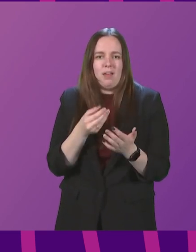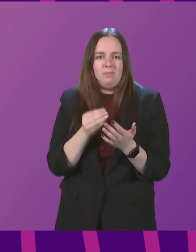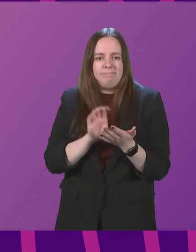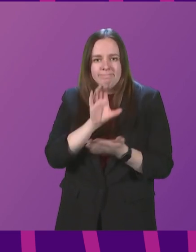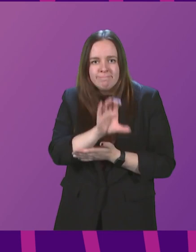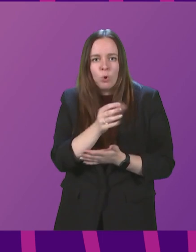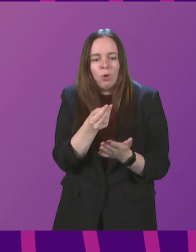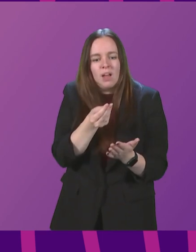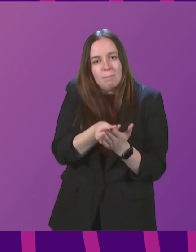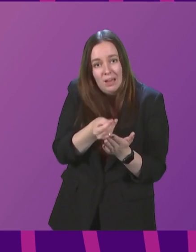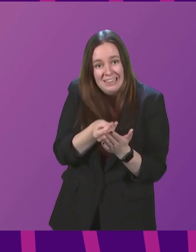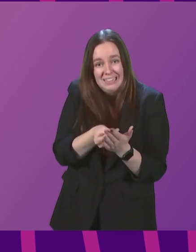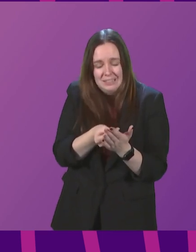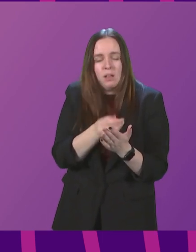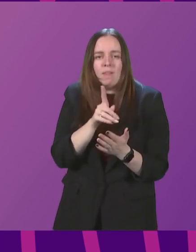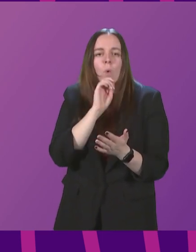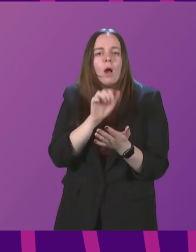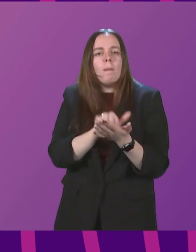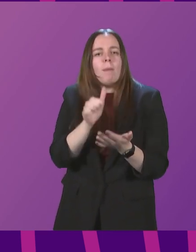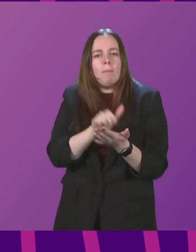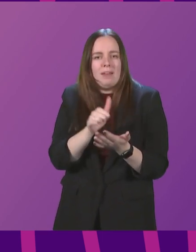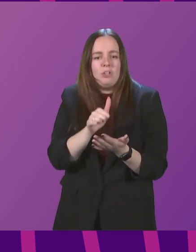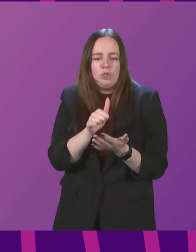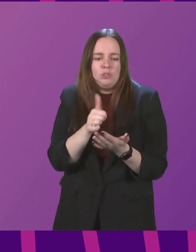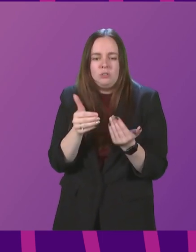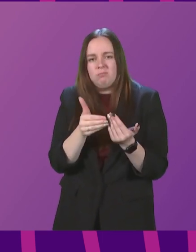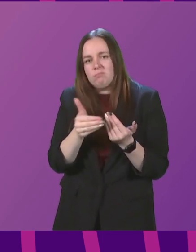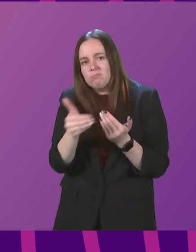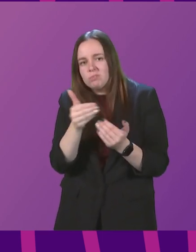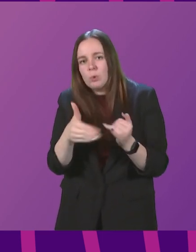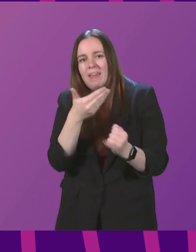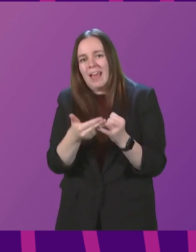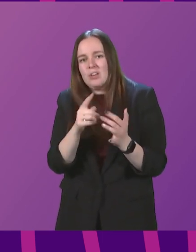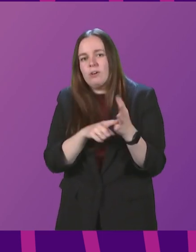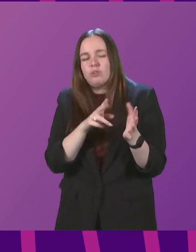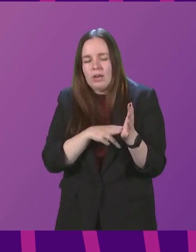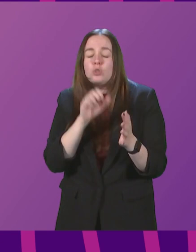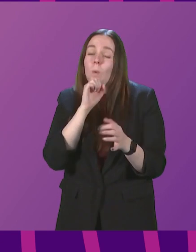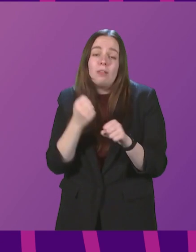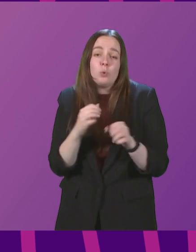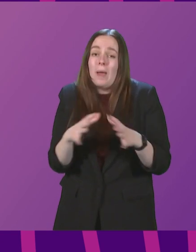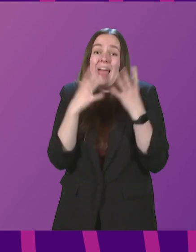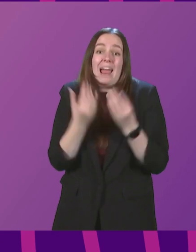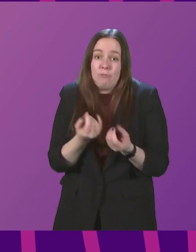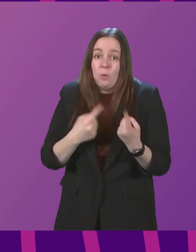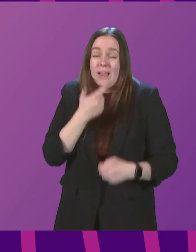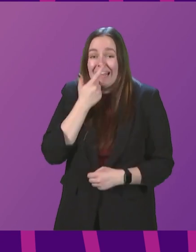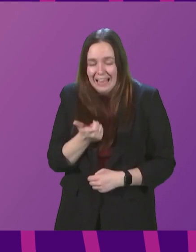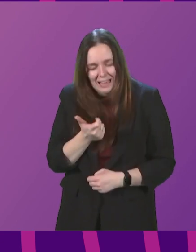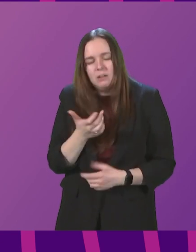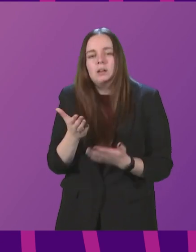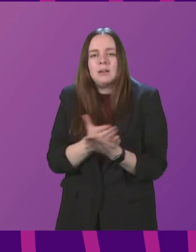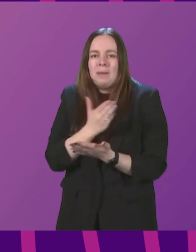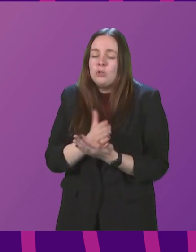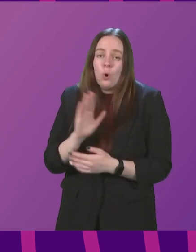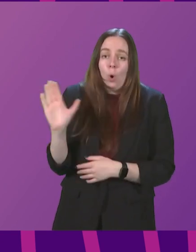monies, and that will be published at or towards the end of January. So we will do everything within our power to make sure that